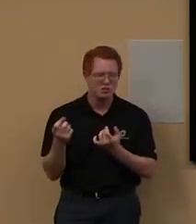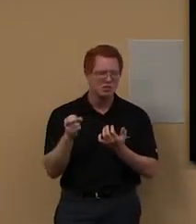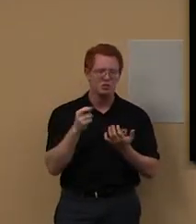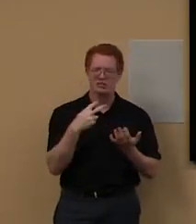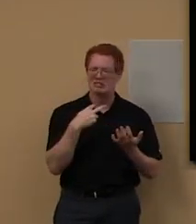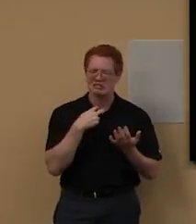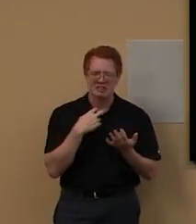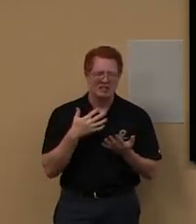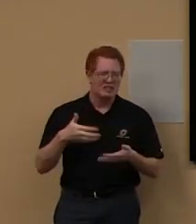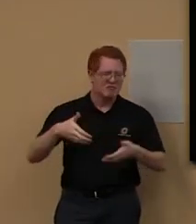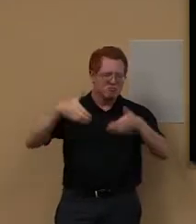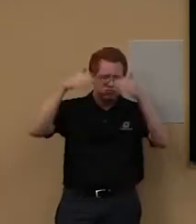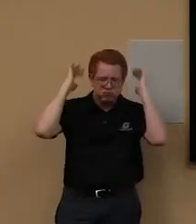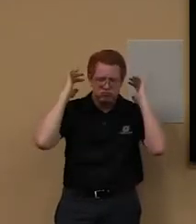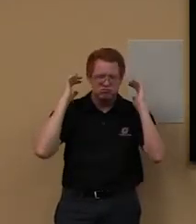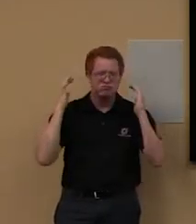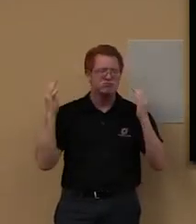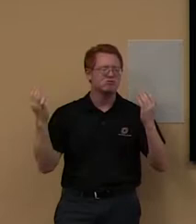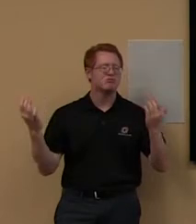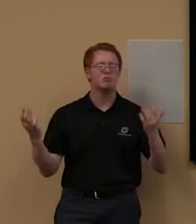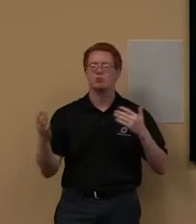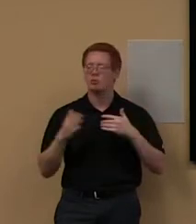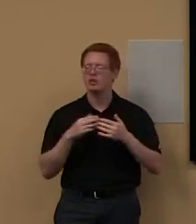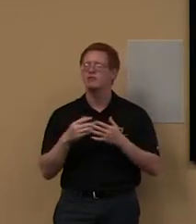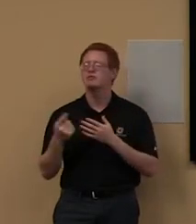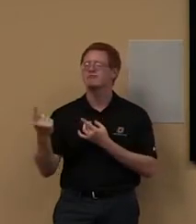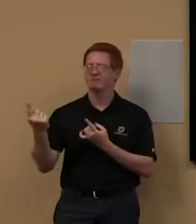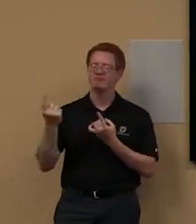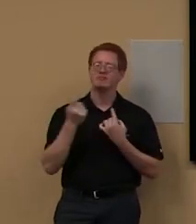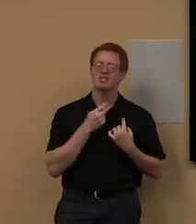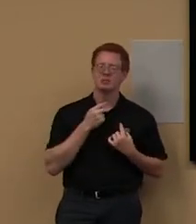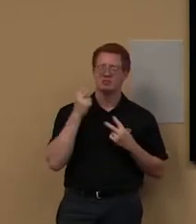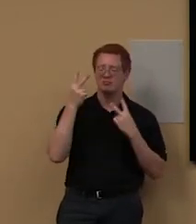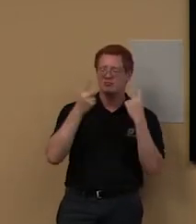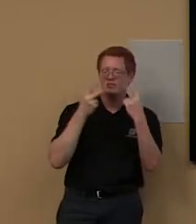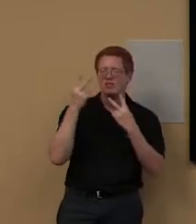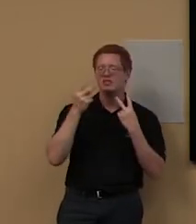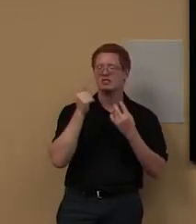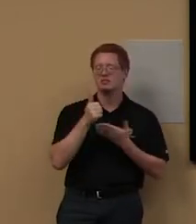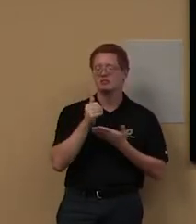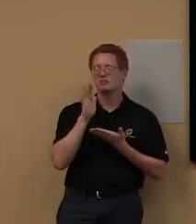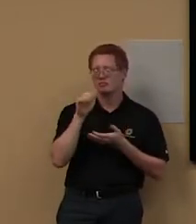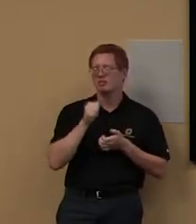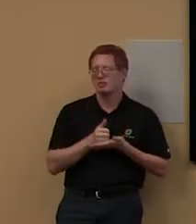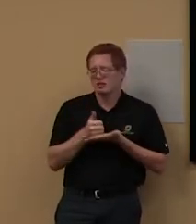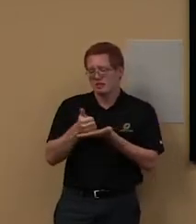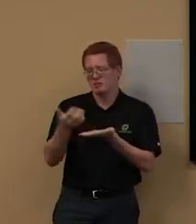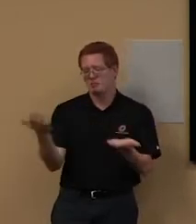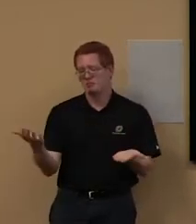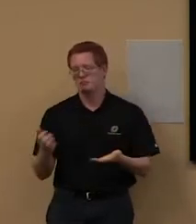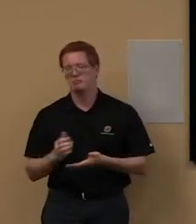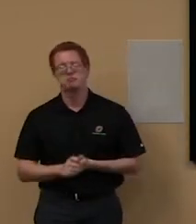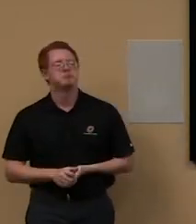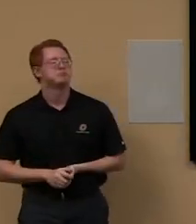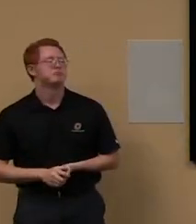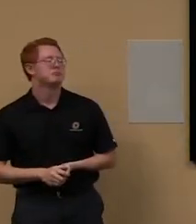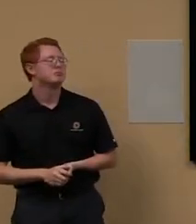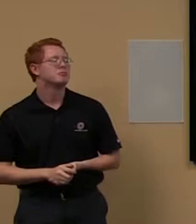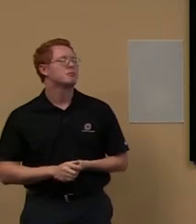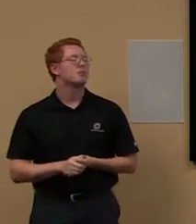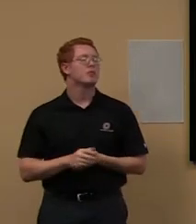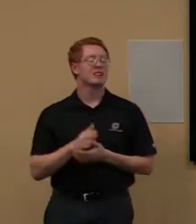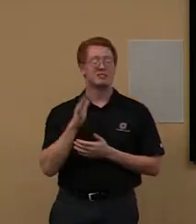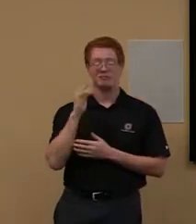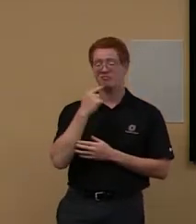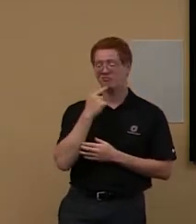I'm overwhelmed and I don't know what to do, come and talk to us. Absolutely. 100%. I can tell you that, um,